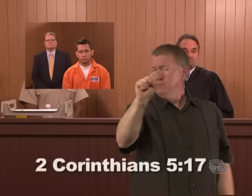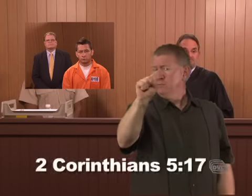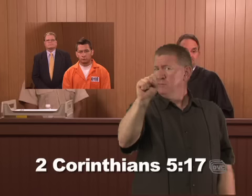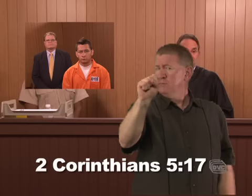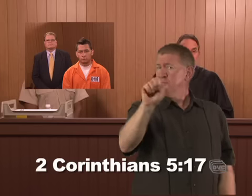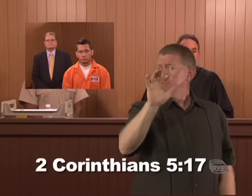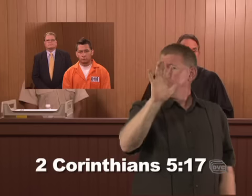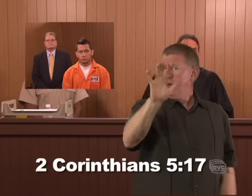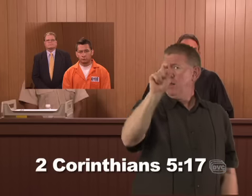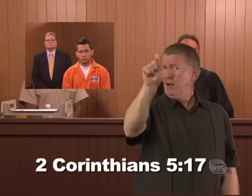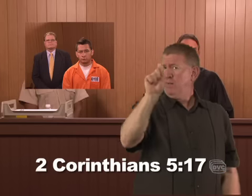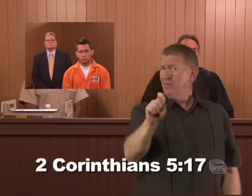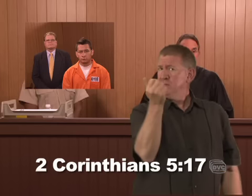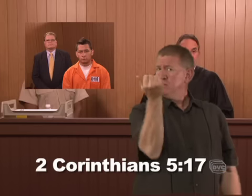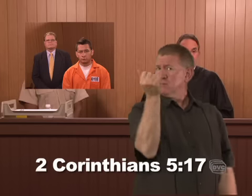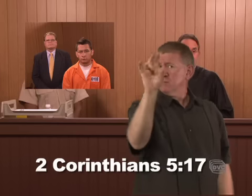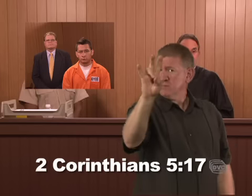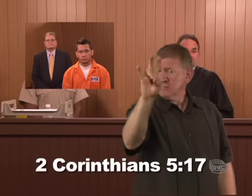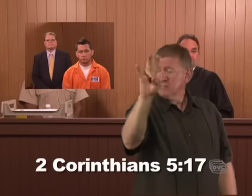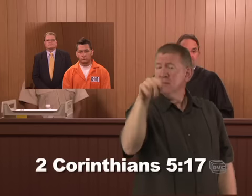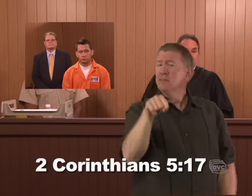in chapter 5 and verse 17,